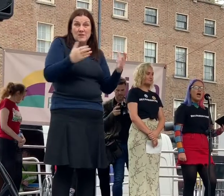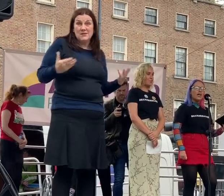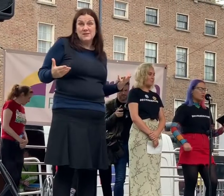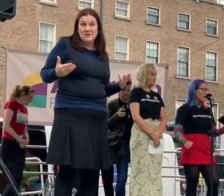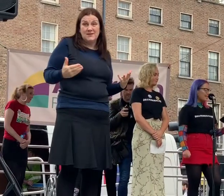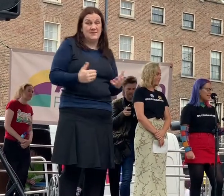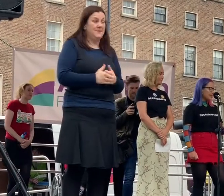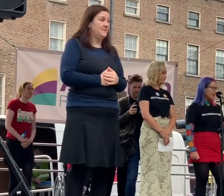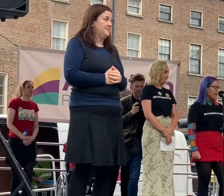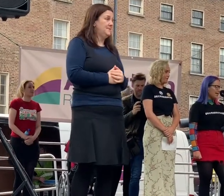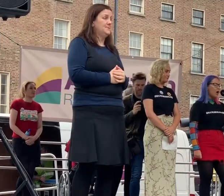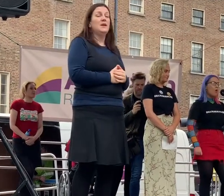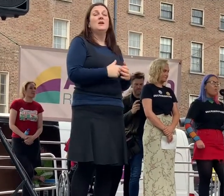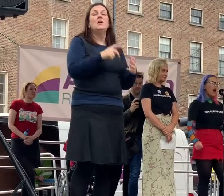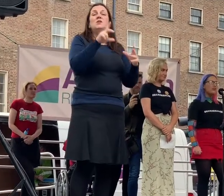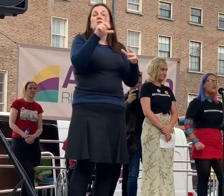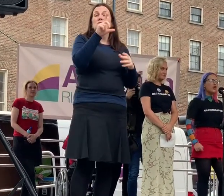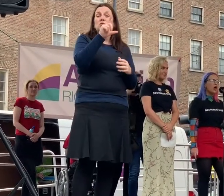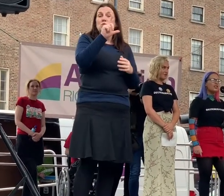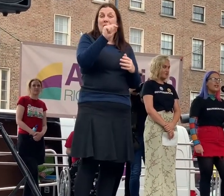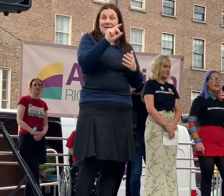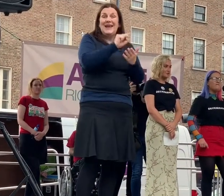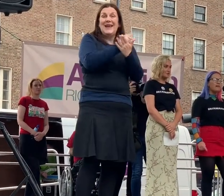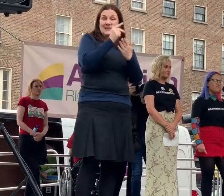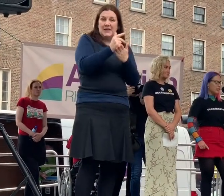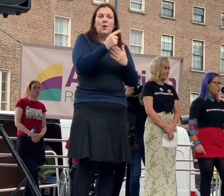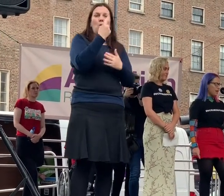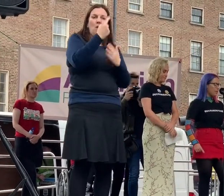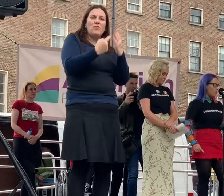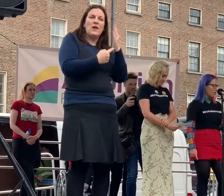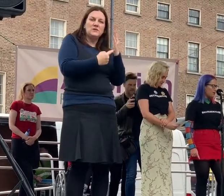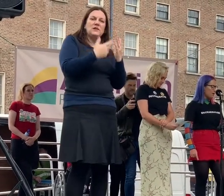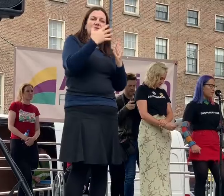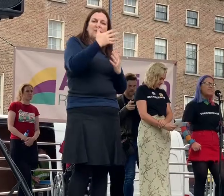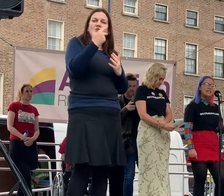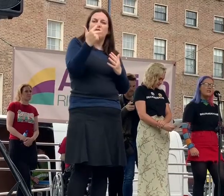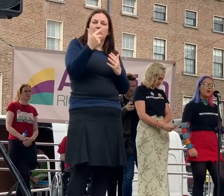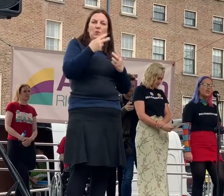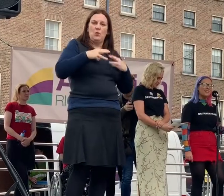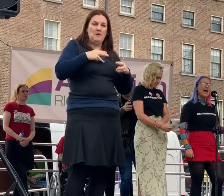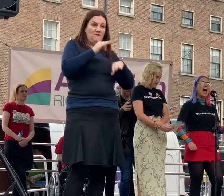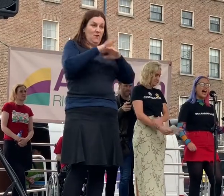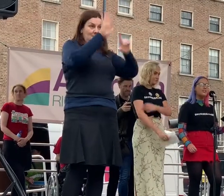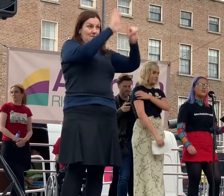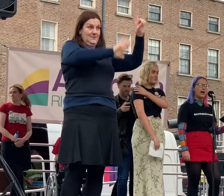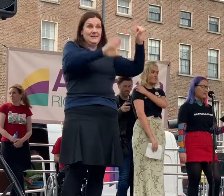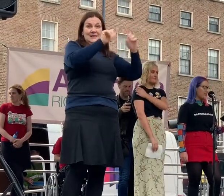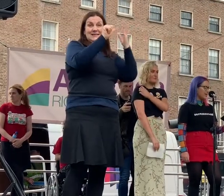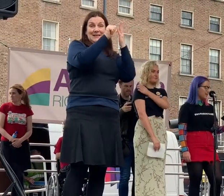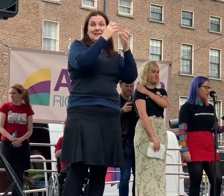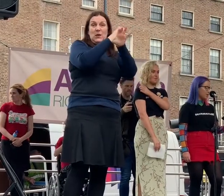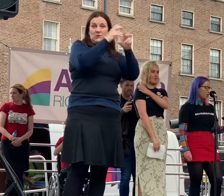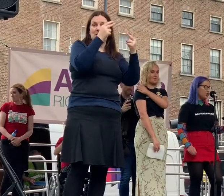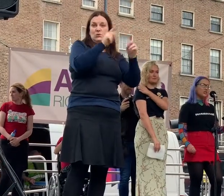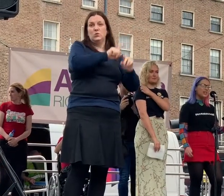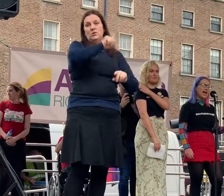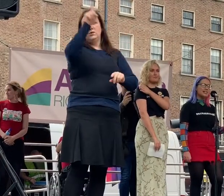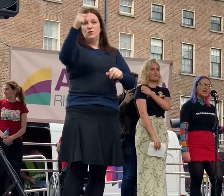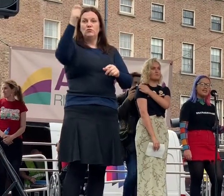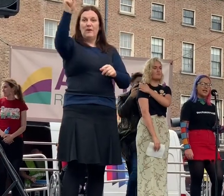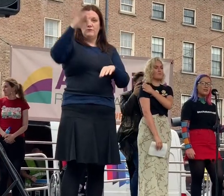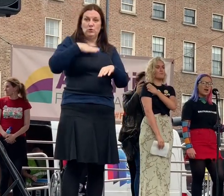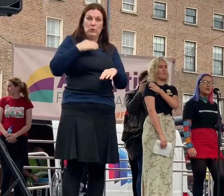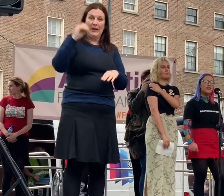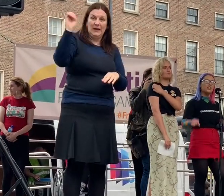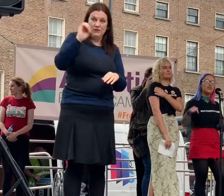In 2018, 1,053 women from these counties had to travel to England just to